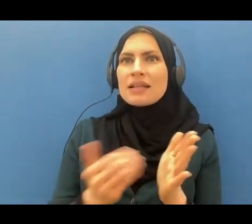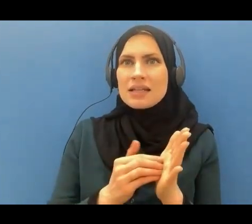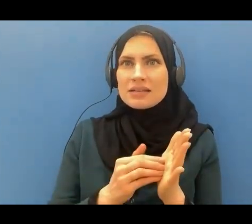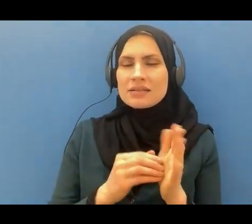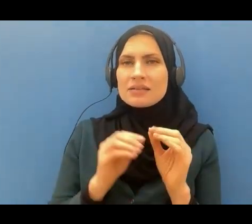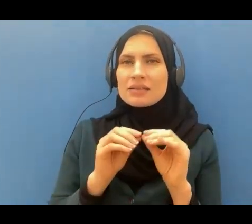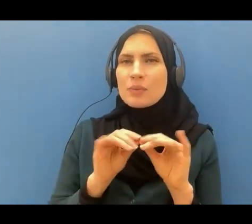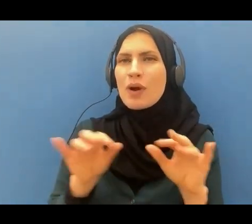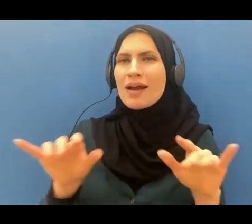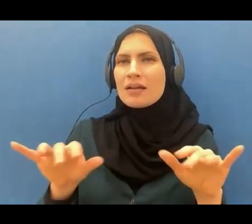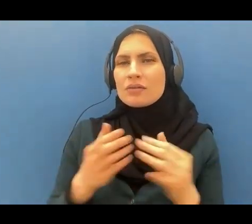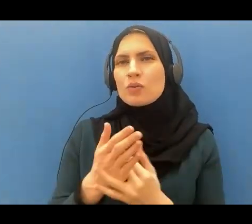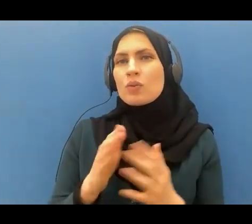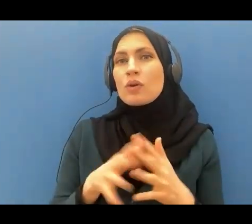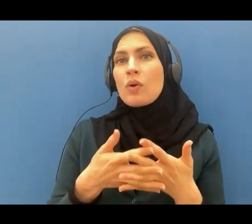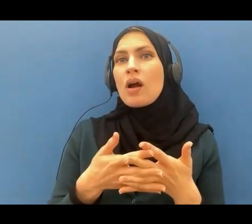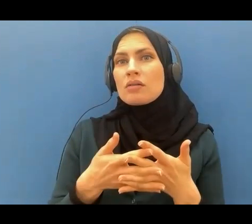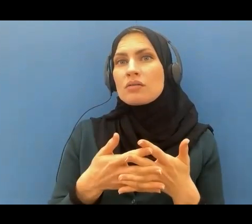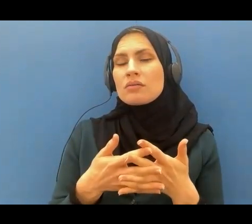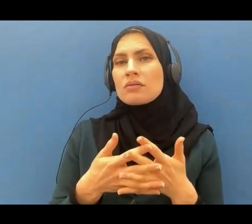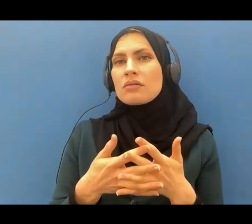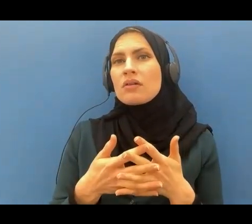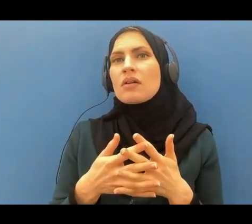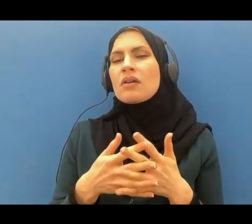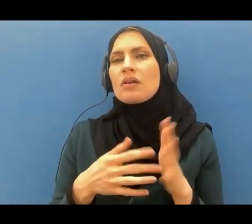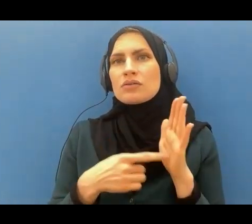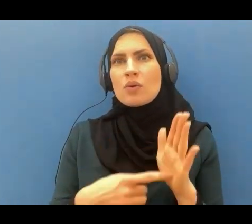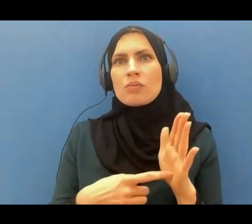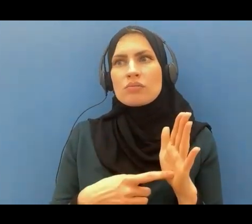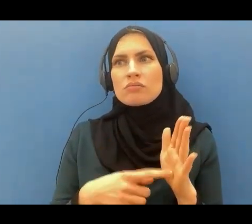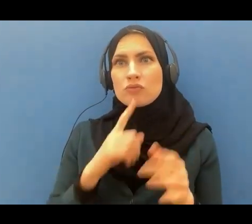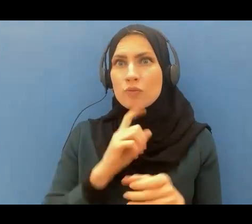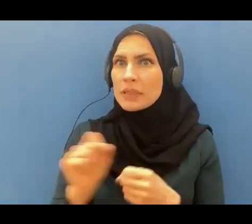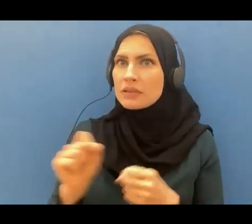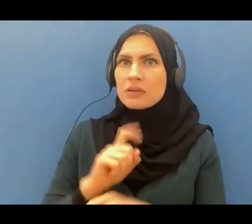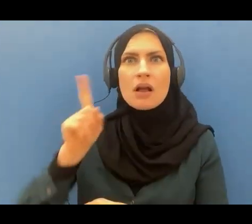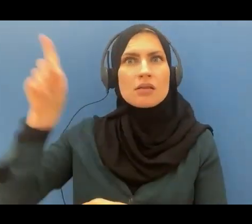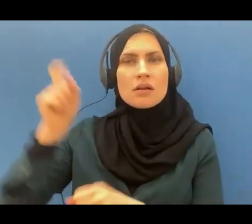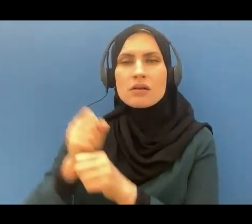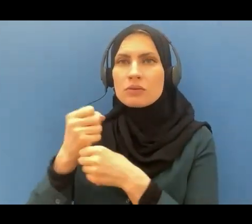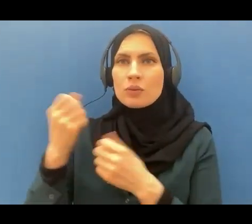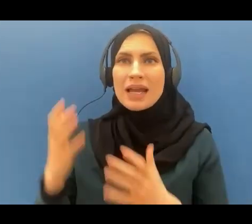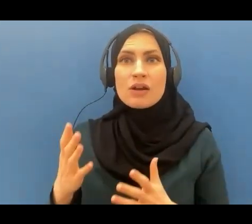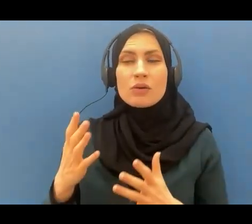Quran asserting that Allah is the creator of all things